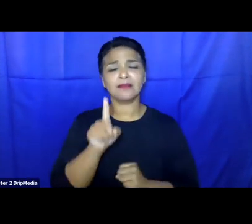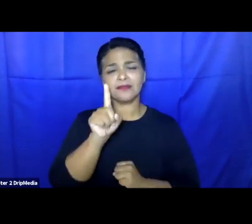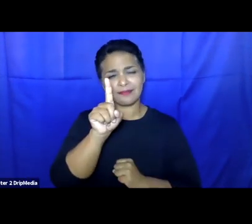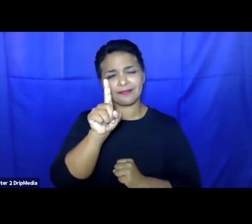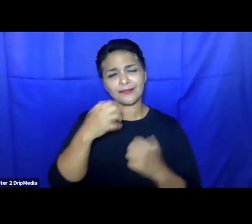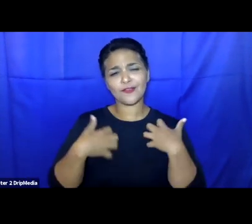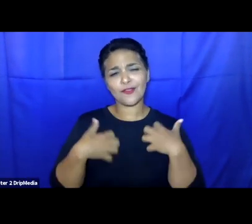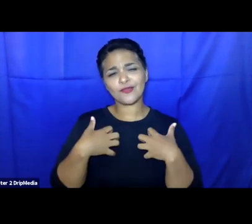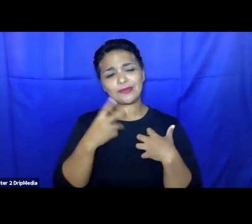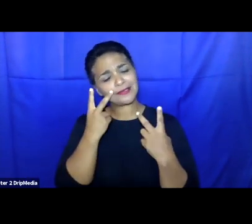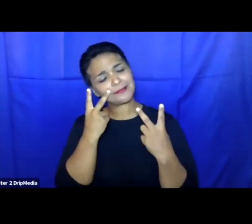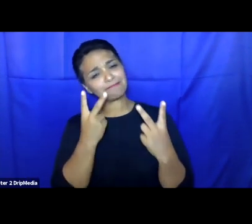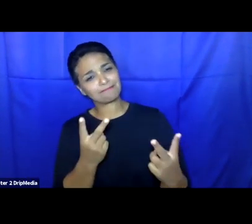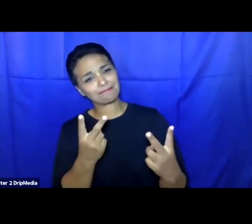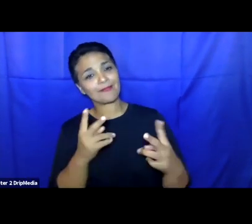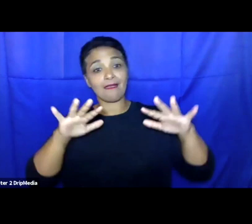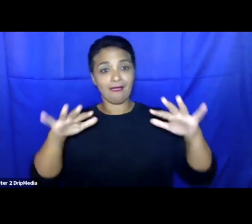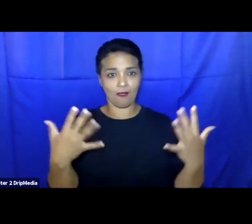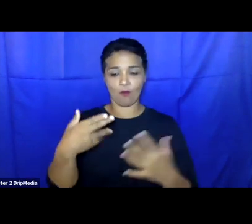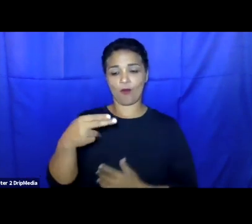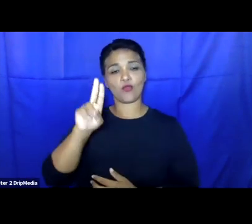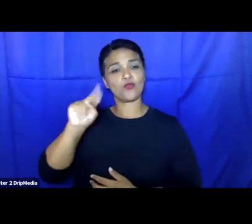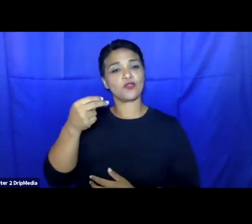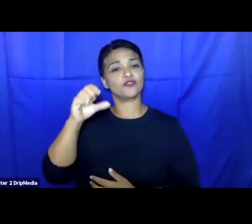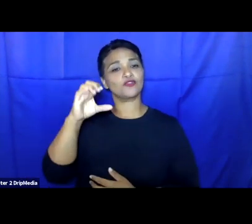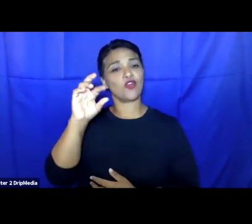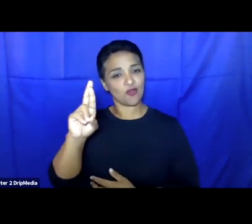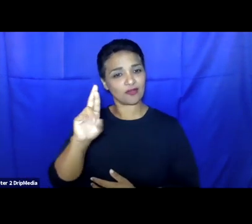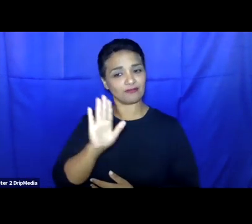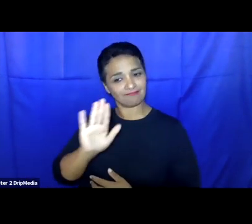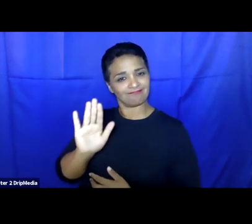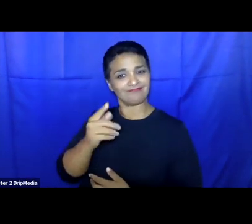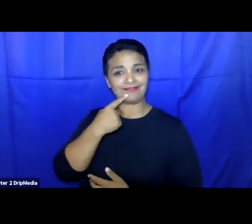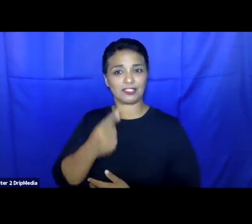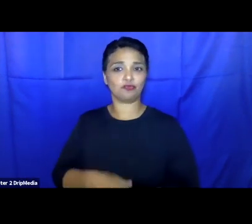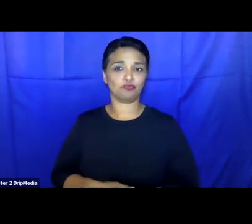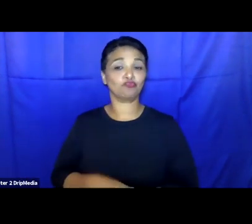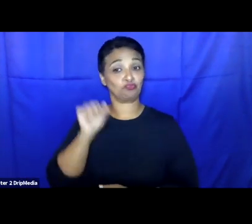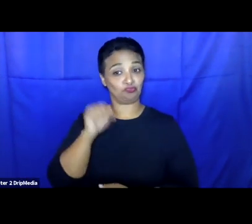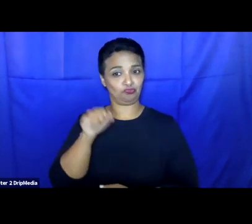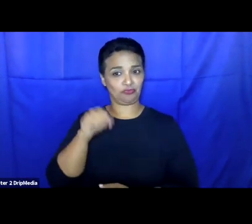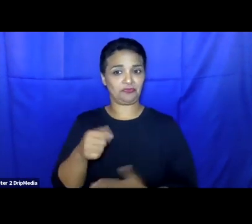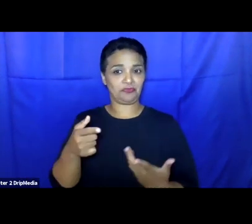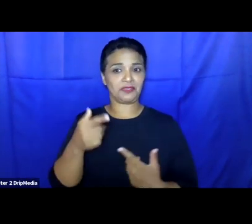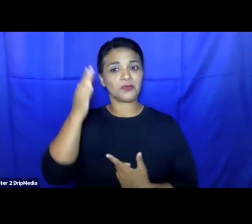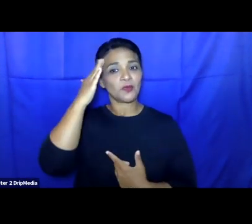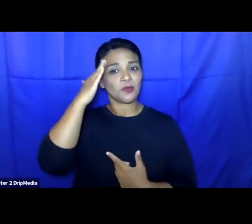with the commission sort of introduction of what almost seems to be an oxymoron of compulsory, but